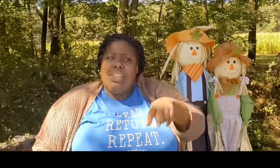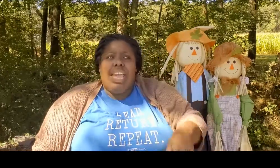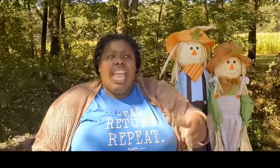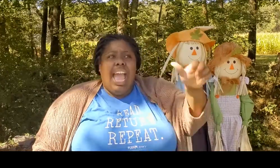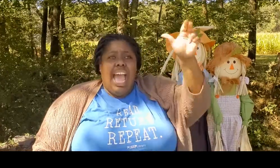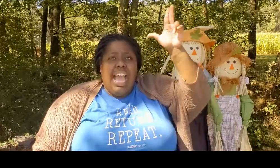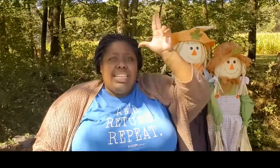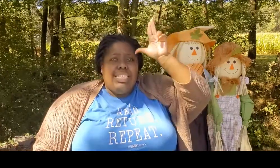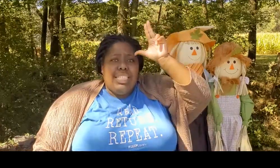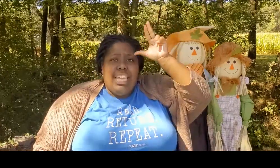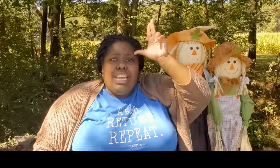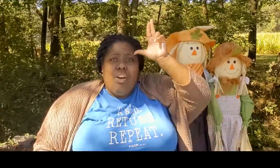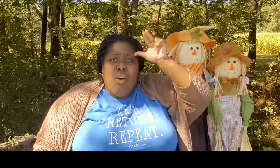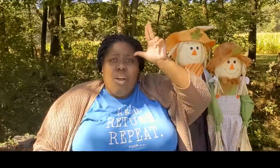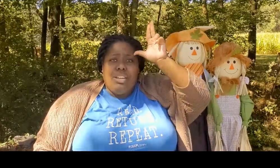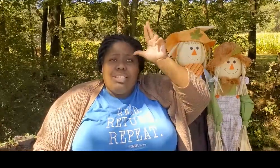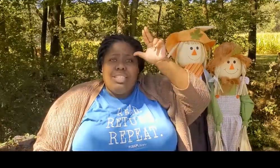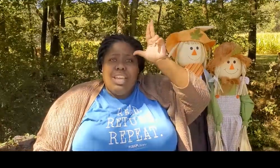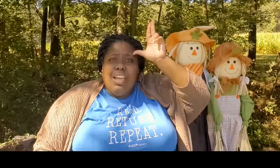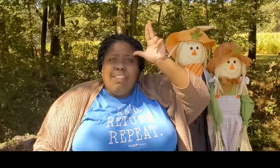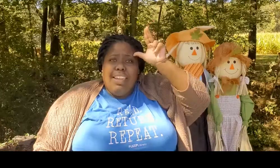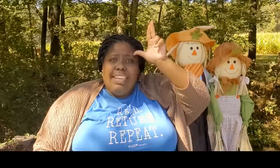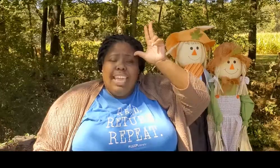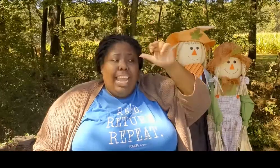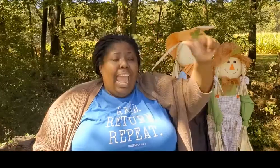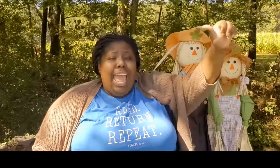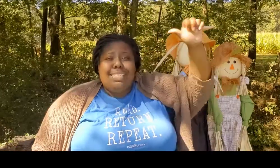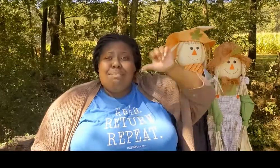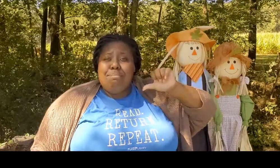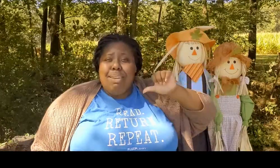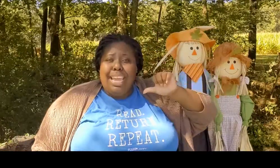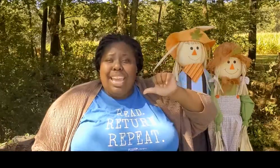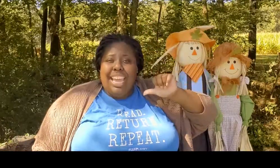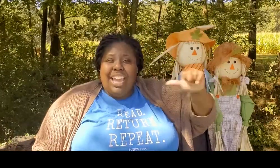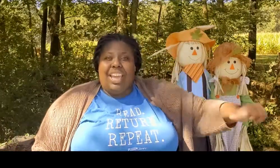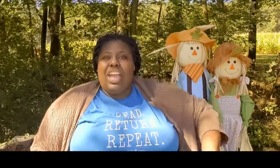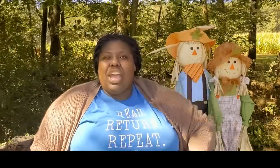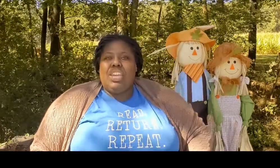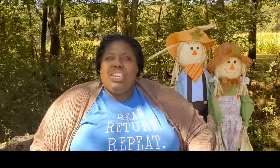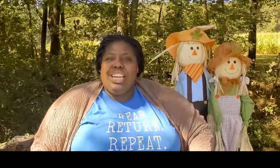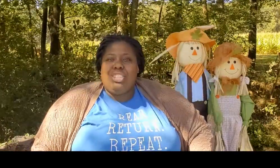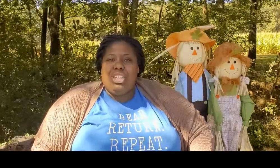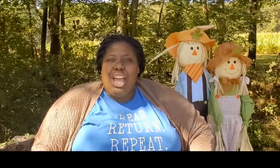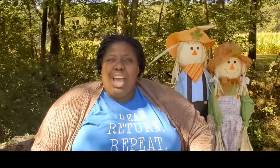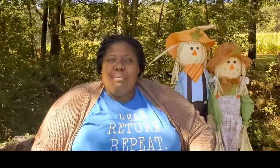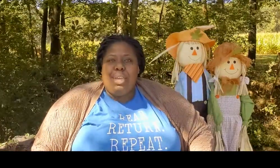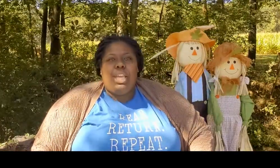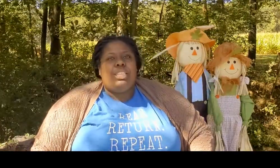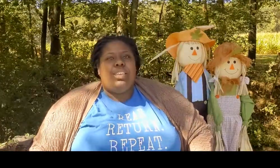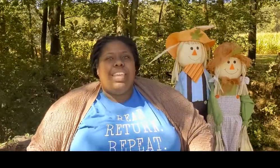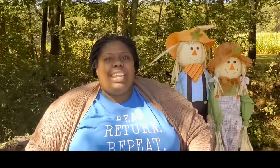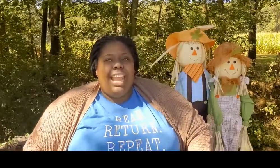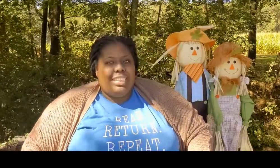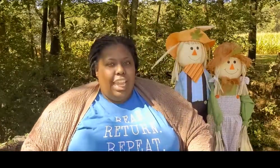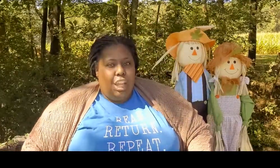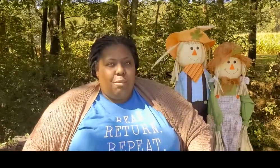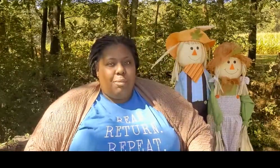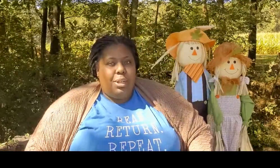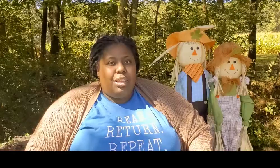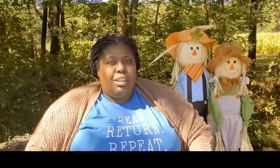I see a horse looking at me. Good job. So the next animal we're going to learn